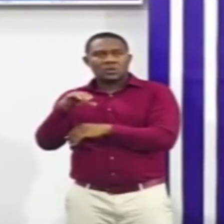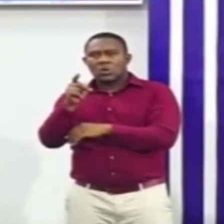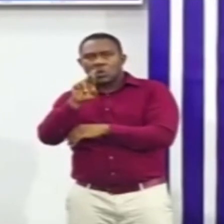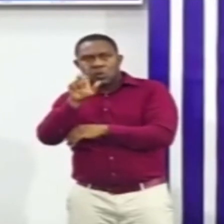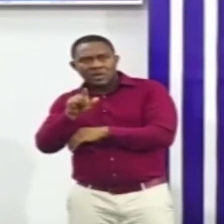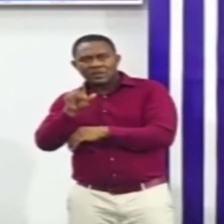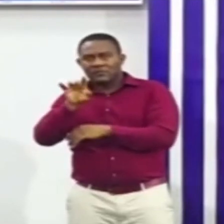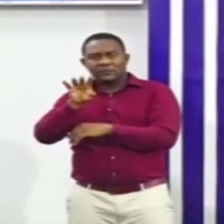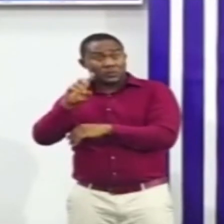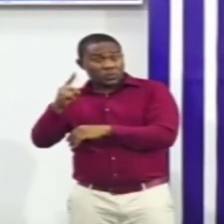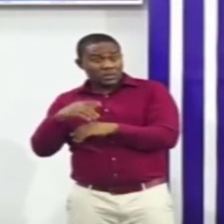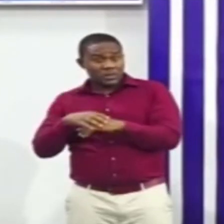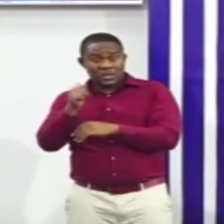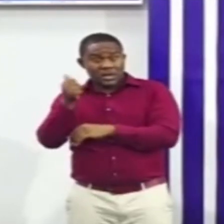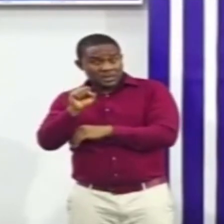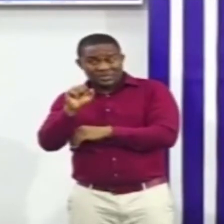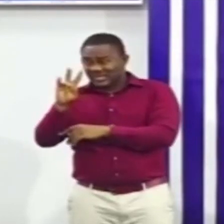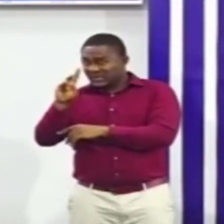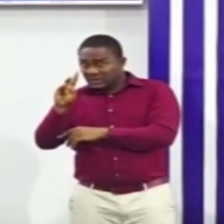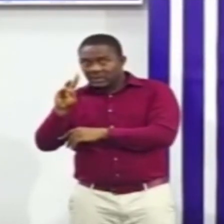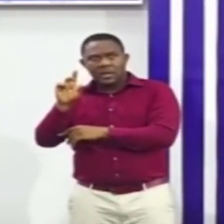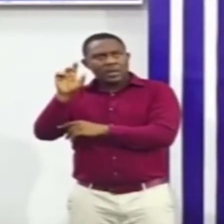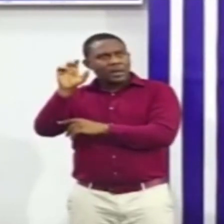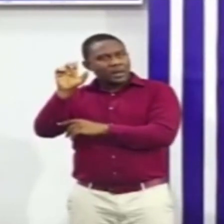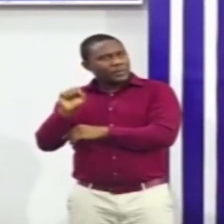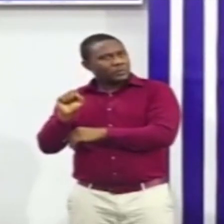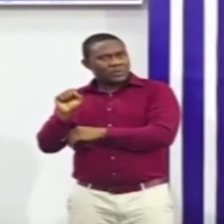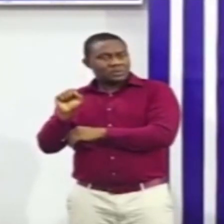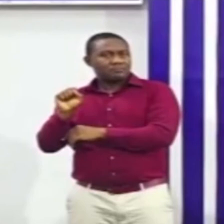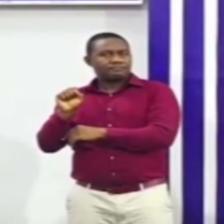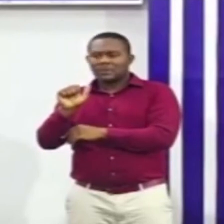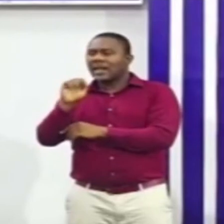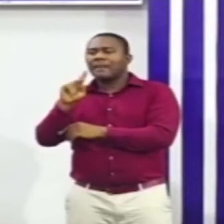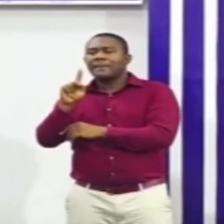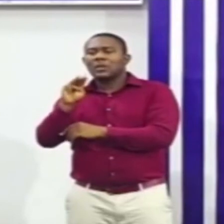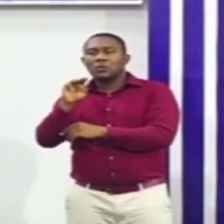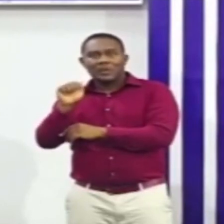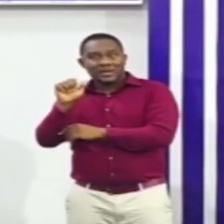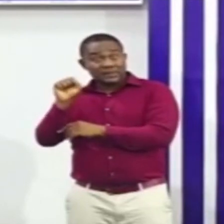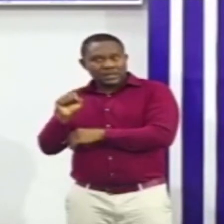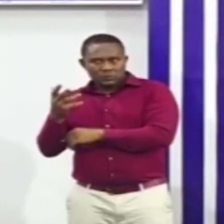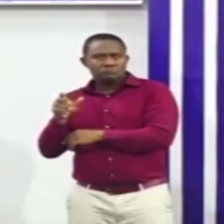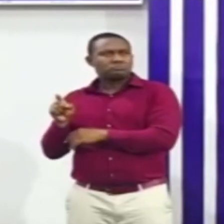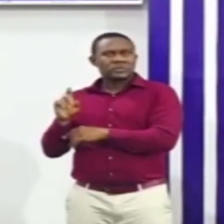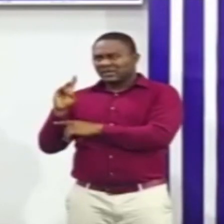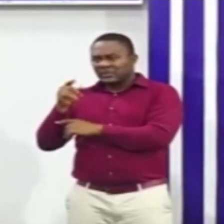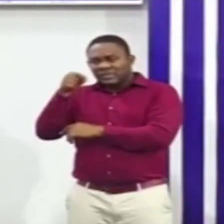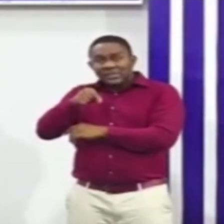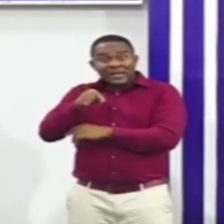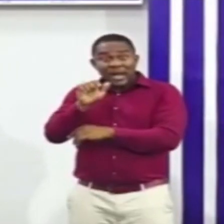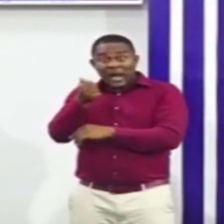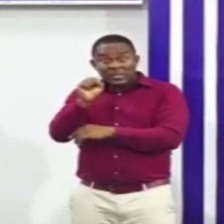Ablikuma South, Sharman 17. Sharman has come down now and this comes as the 20 out of the 24